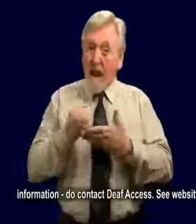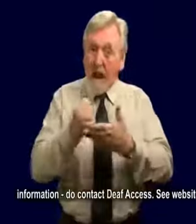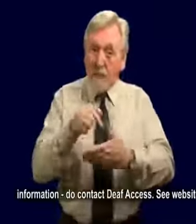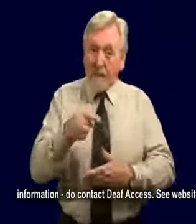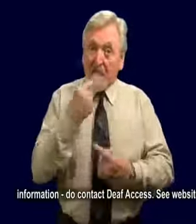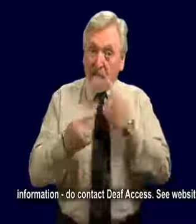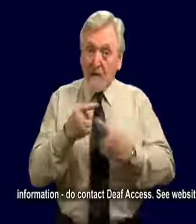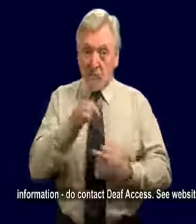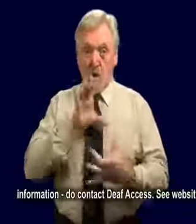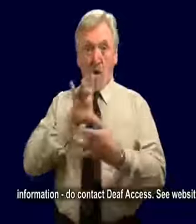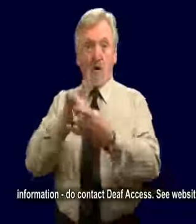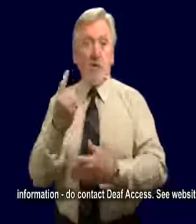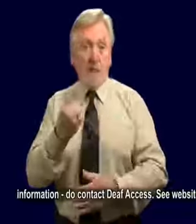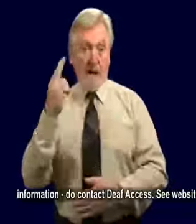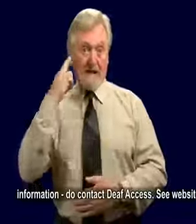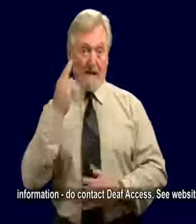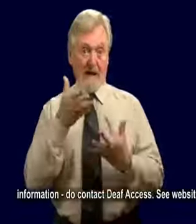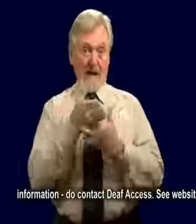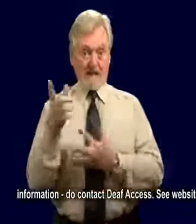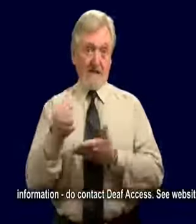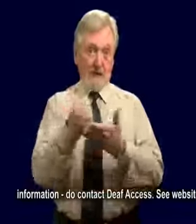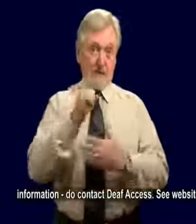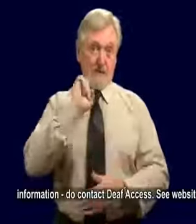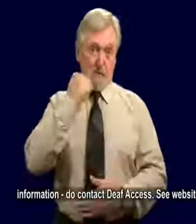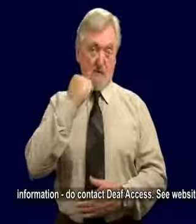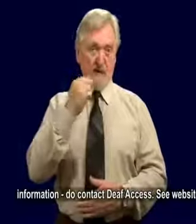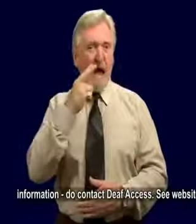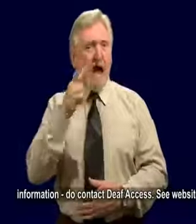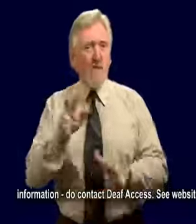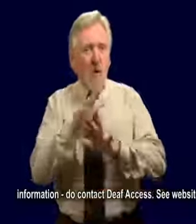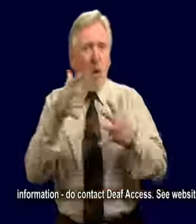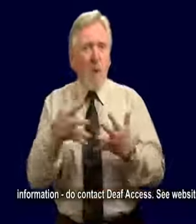contact DeafAccess. See website www